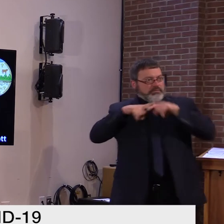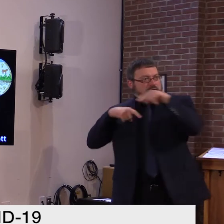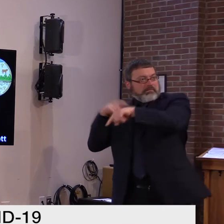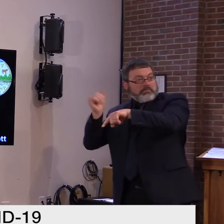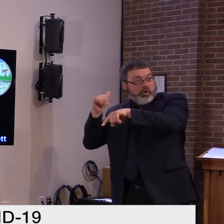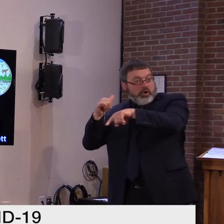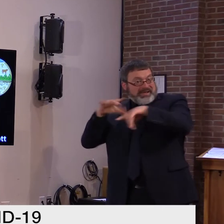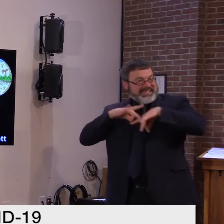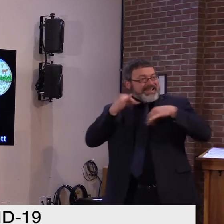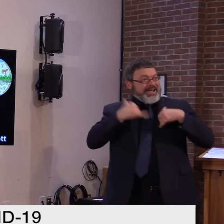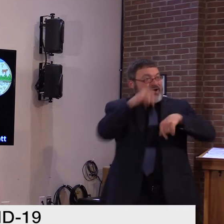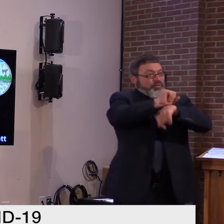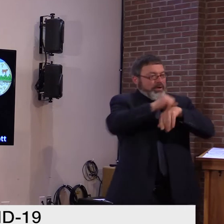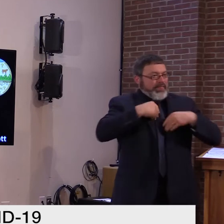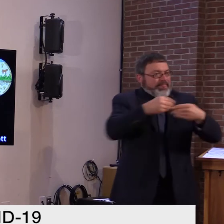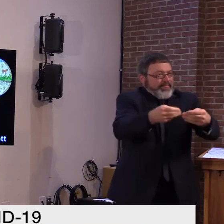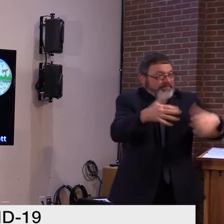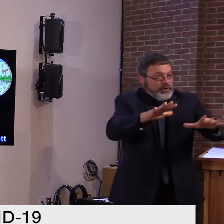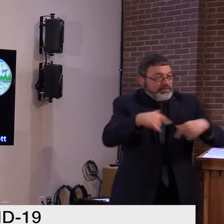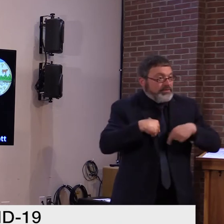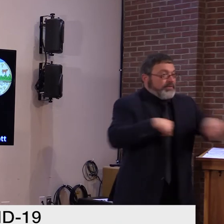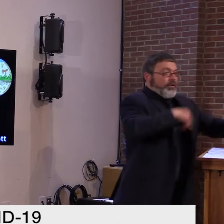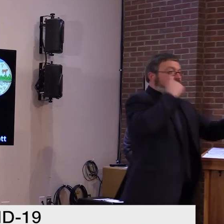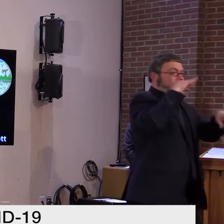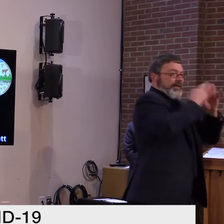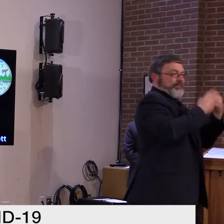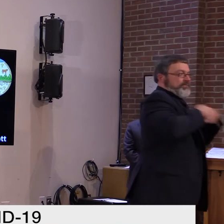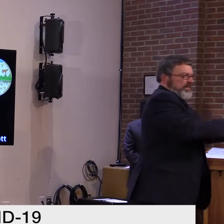but to close his business for a number of days.